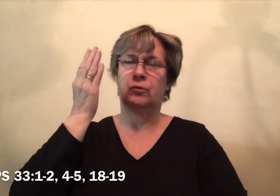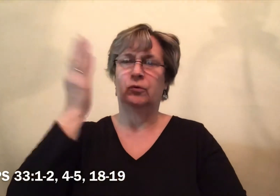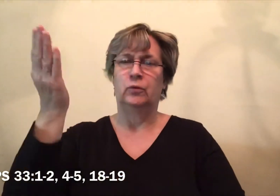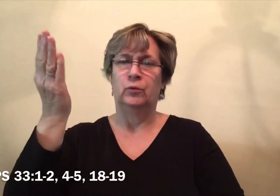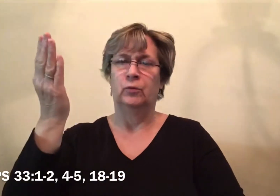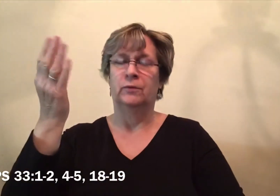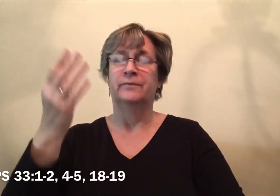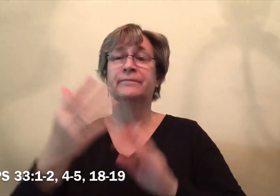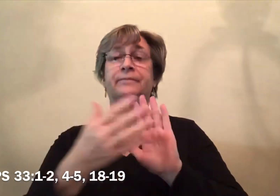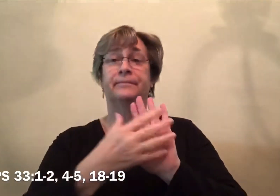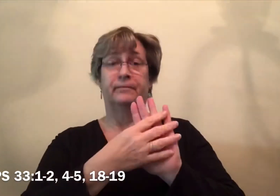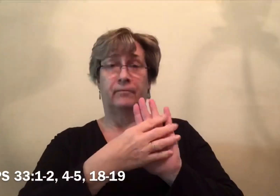in you.